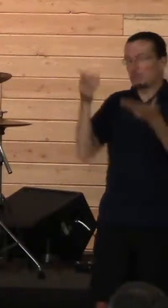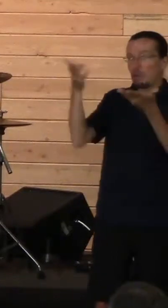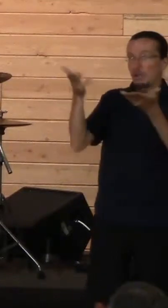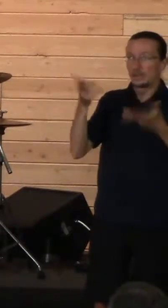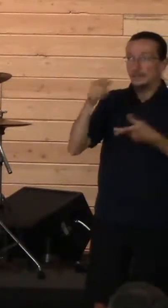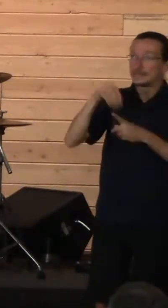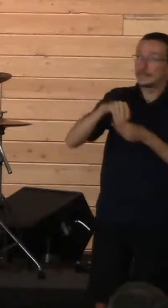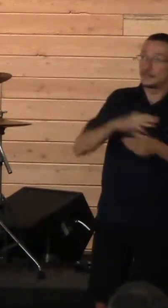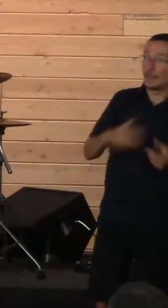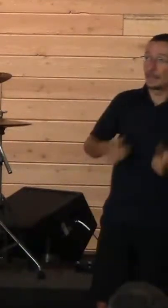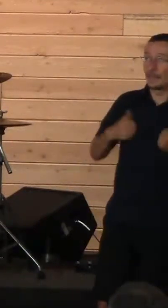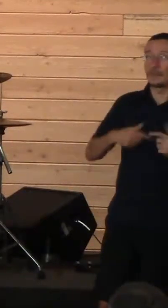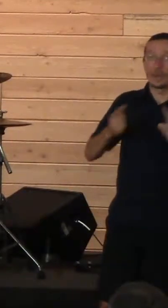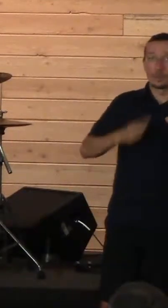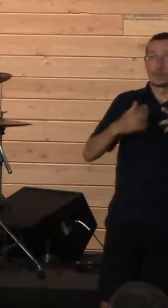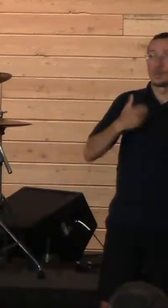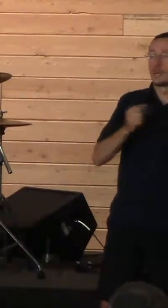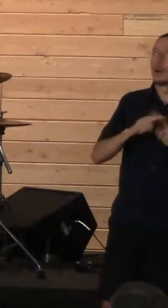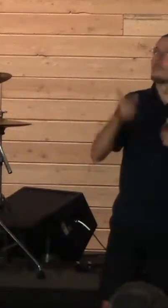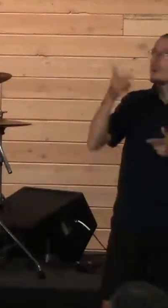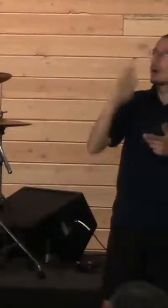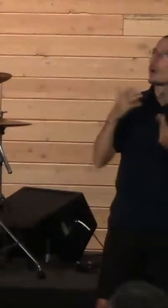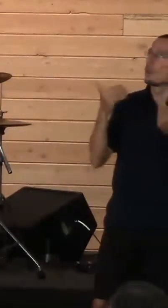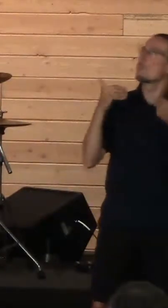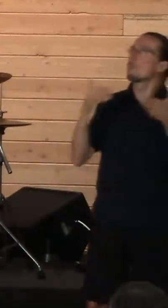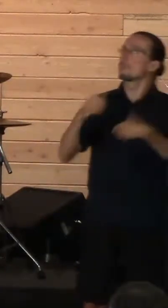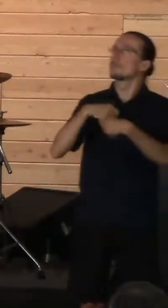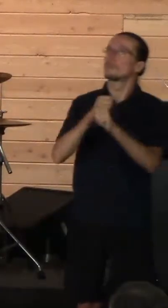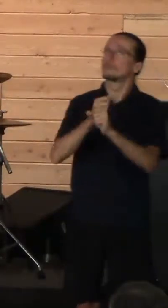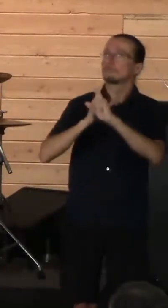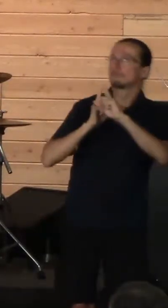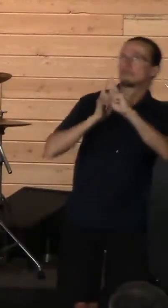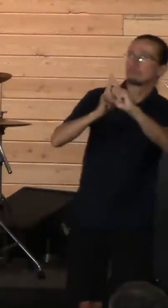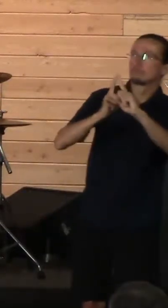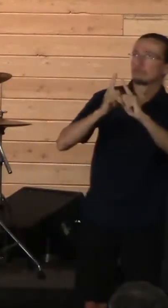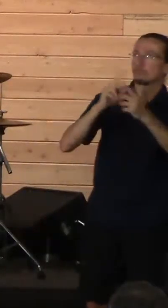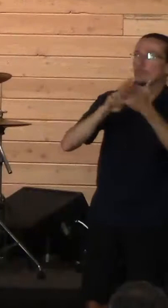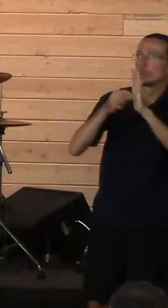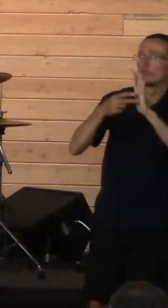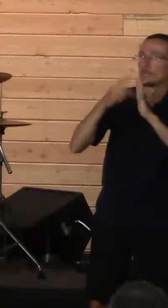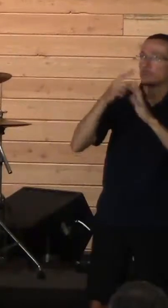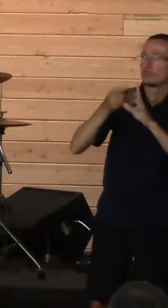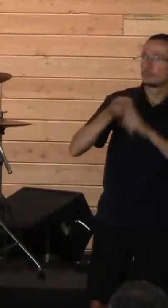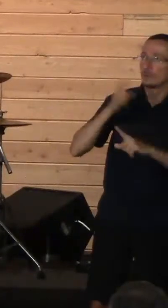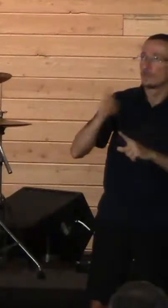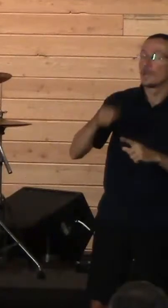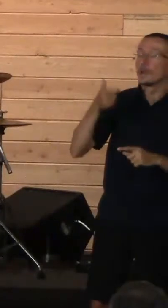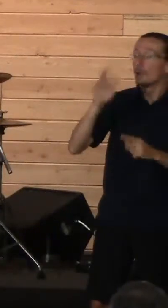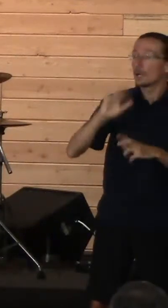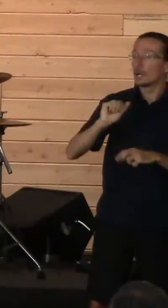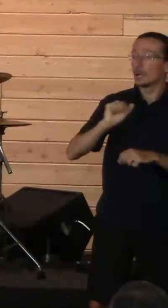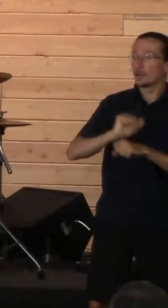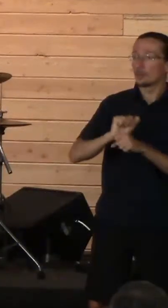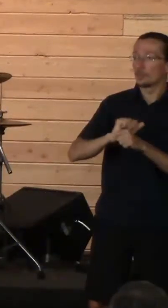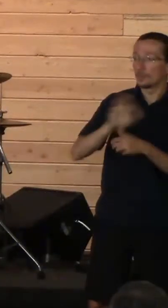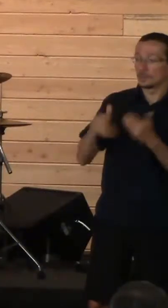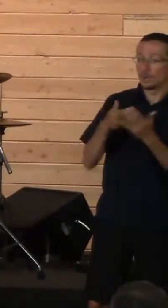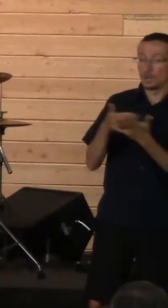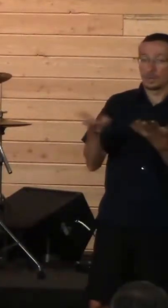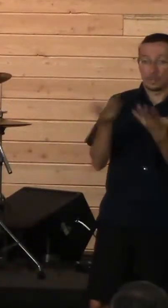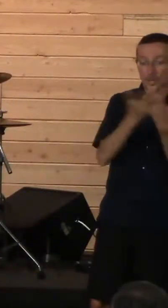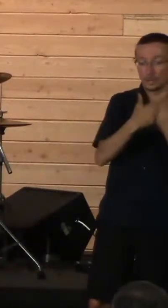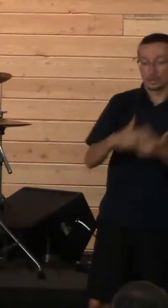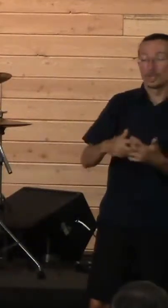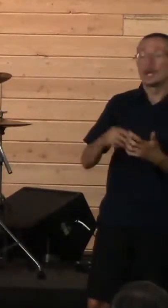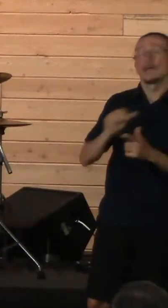But, God, let's make purpose out of this. God works all things together. And that doesn't mean that he causes those things.